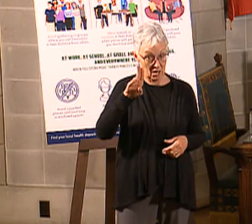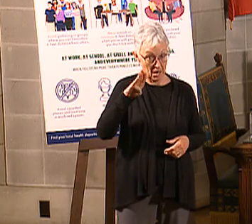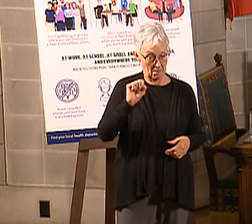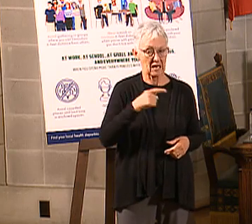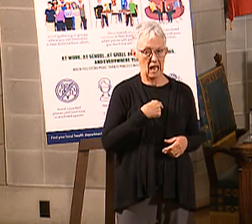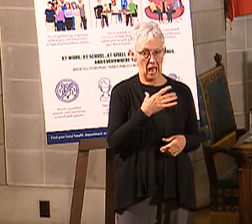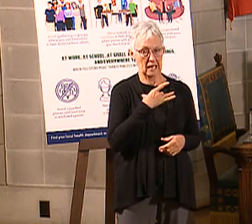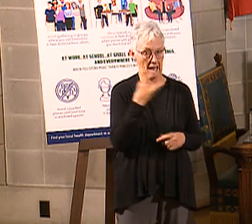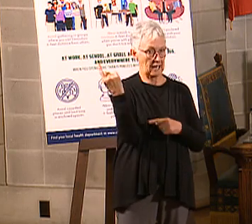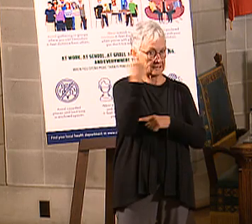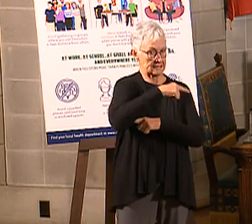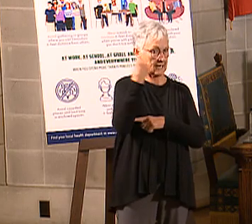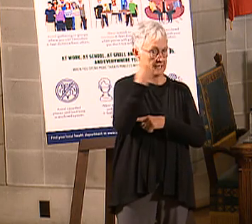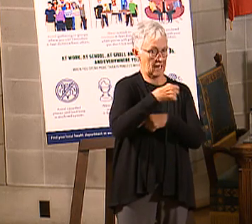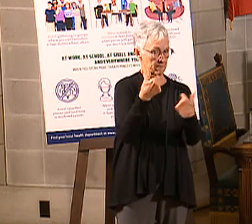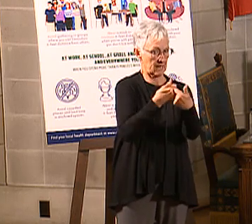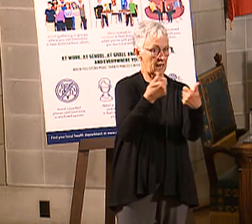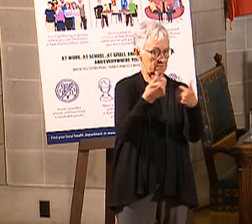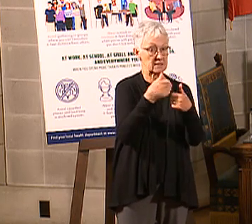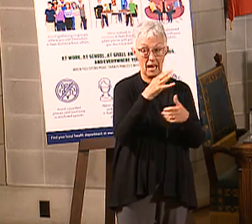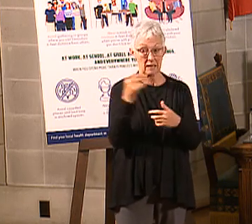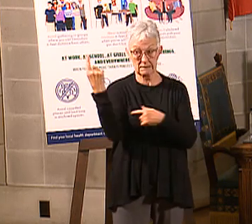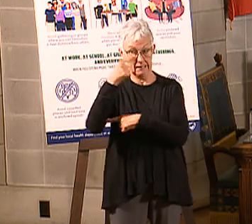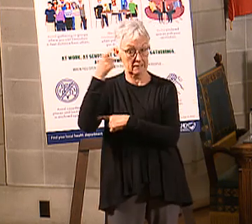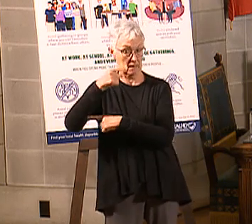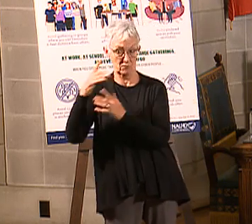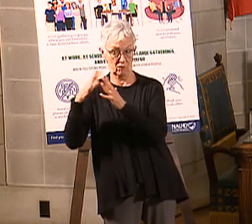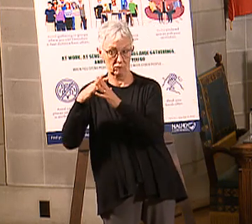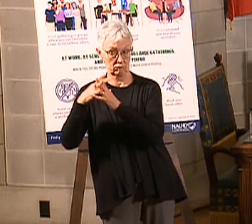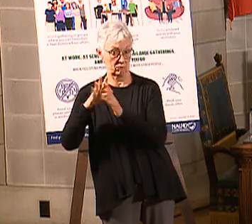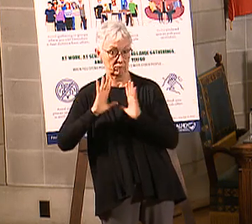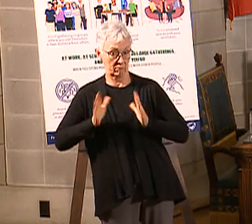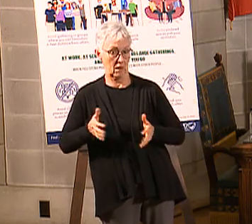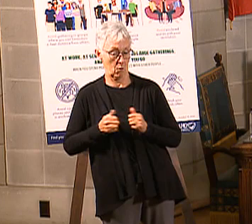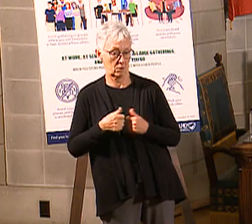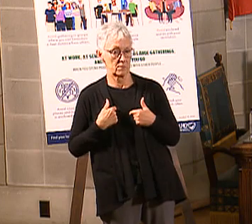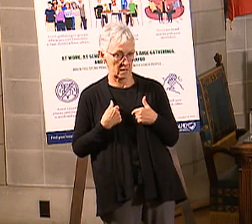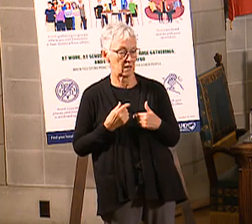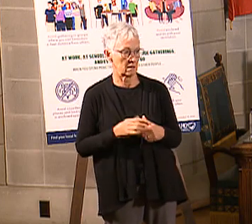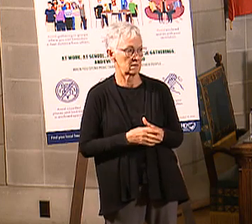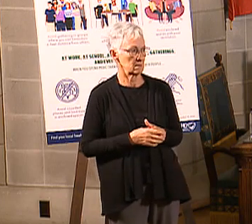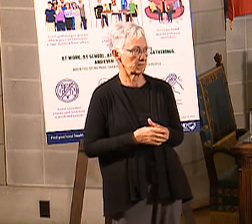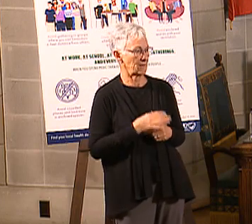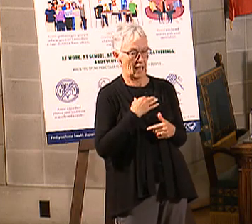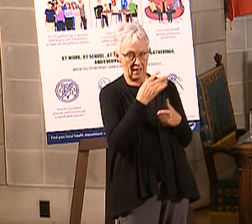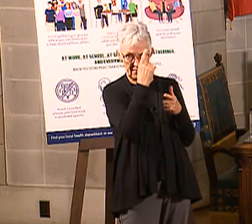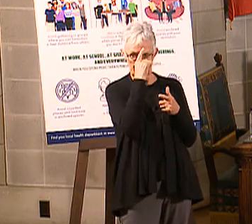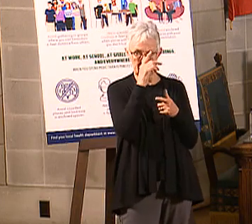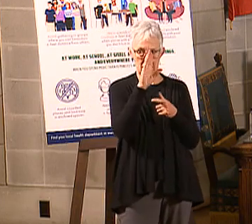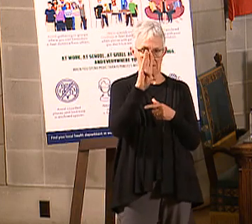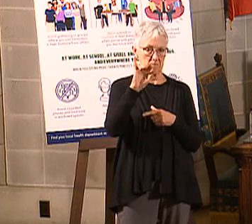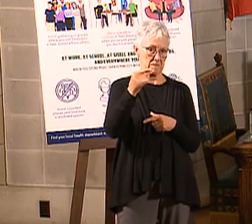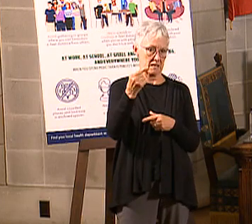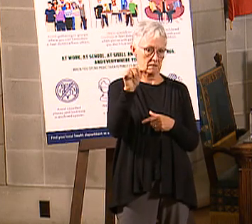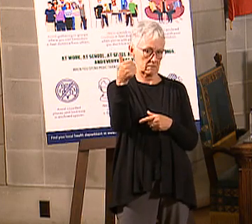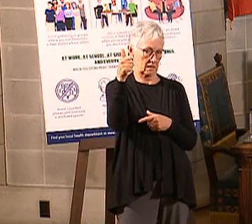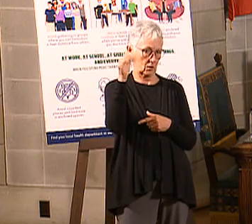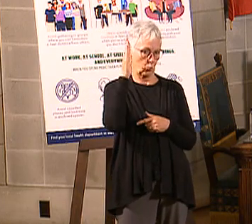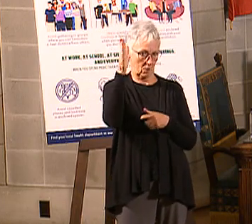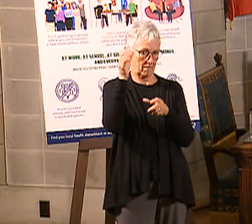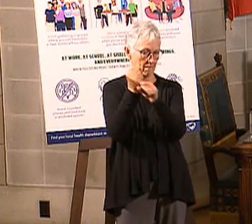day game football, too. So, you know, frankly, I think those decisions, you know, obviously rest with the Big Ten. And